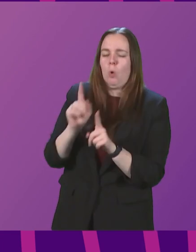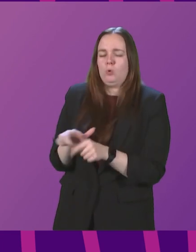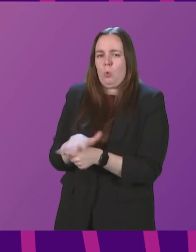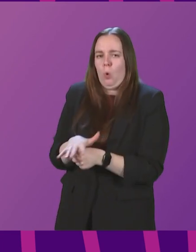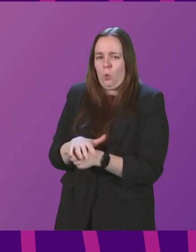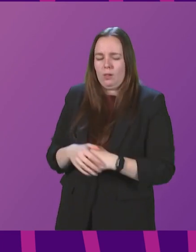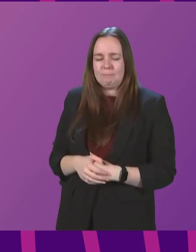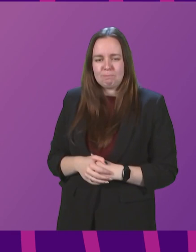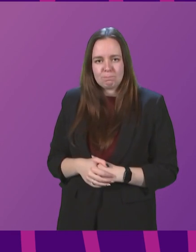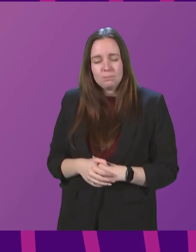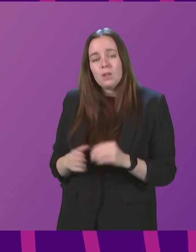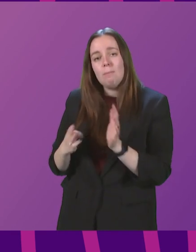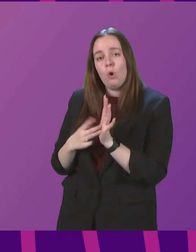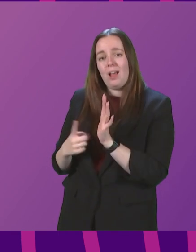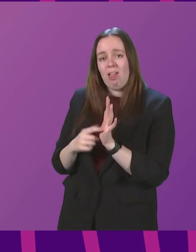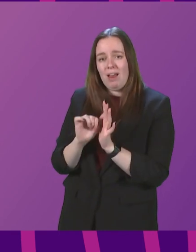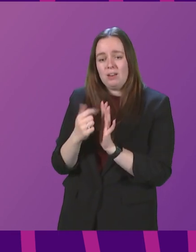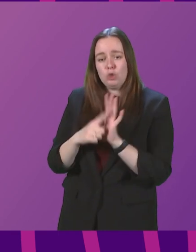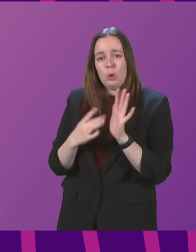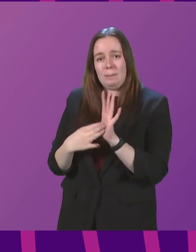Monica Lennon, be followed by John Mason.